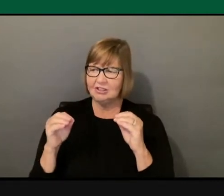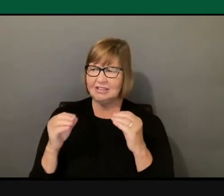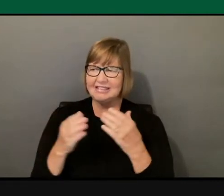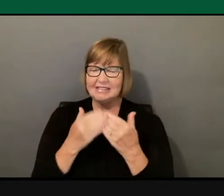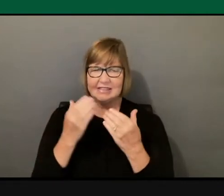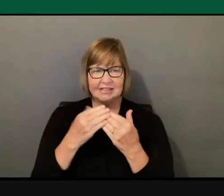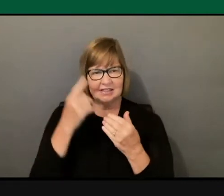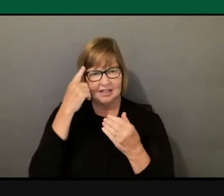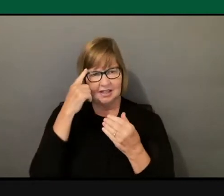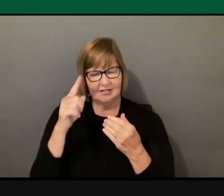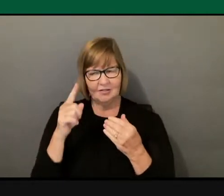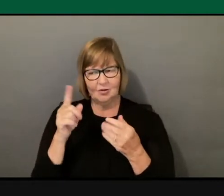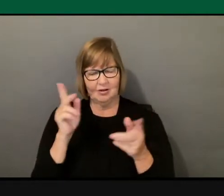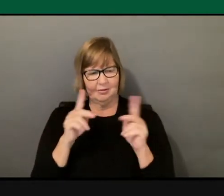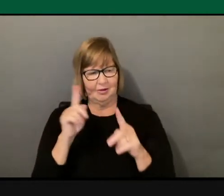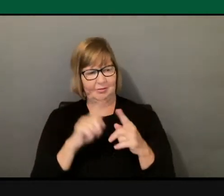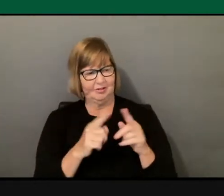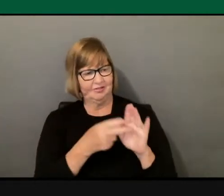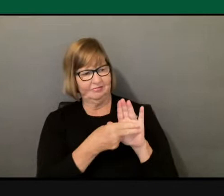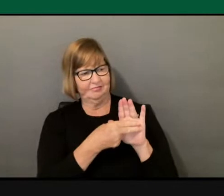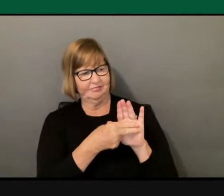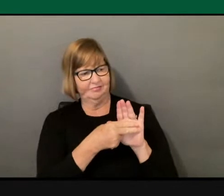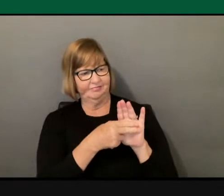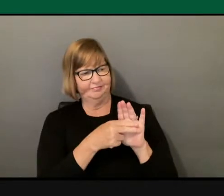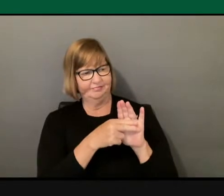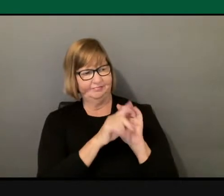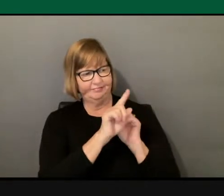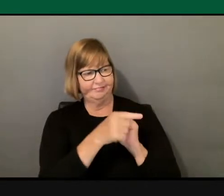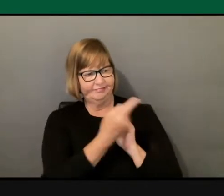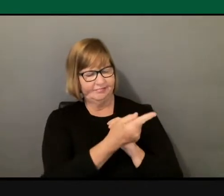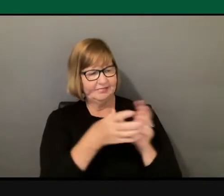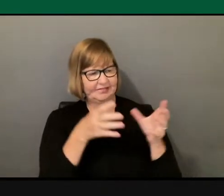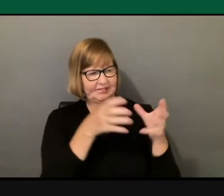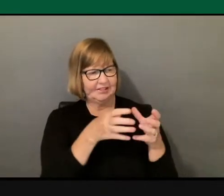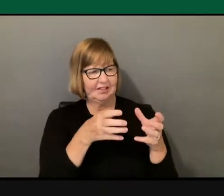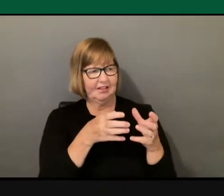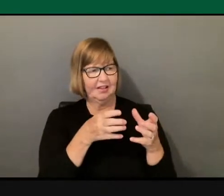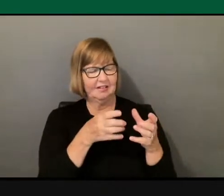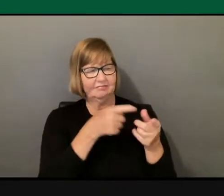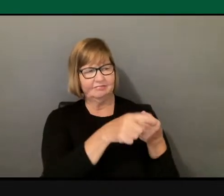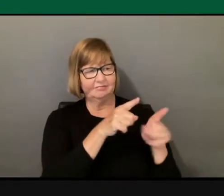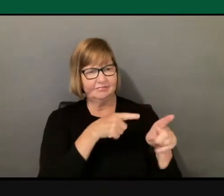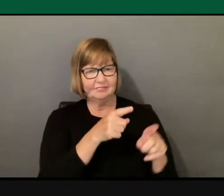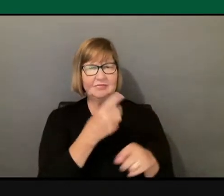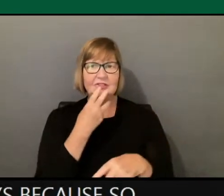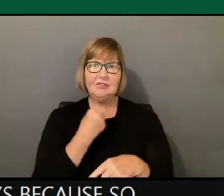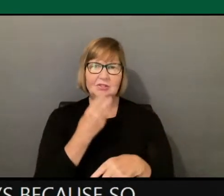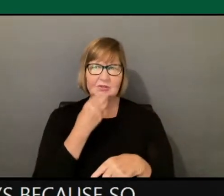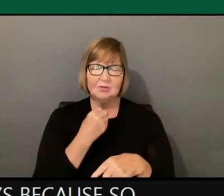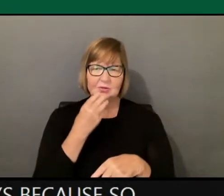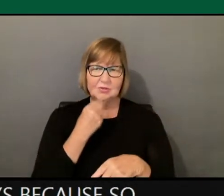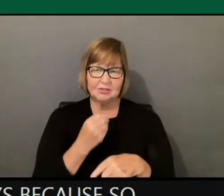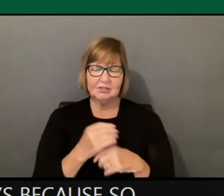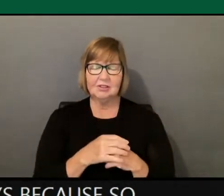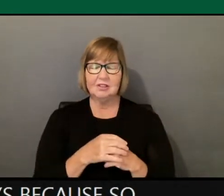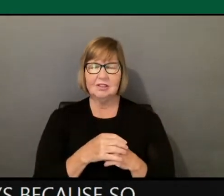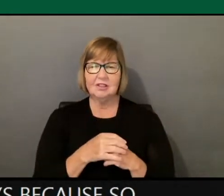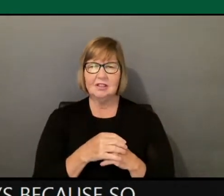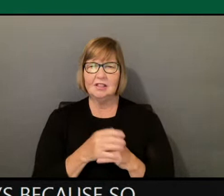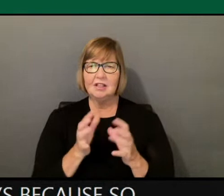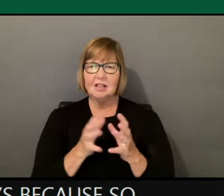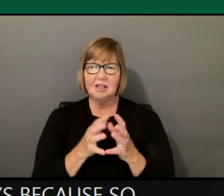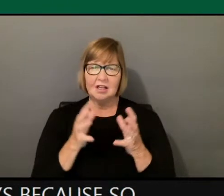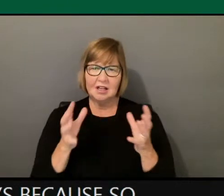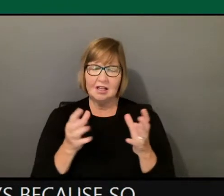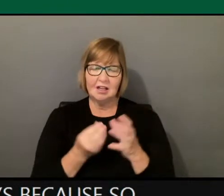singled out in many ways. Because so much of Western tradition grows out of Christian thought or Christianity, right? The Enlightenment